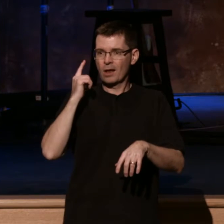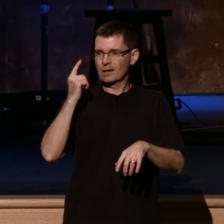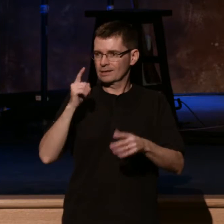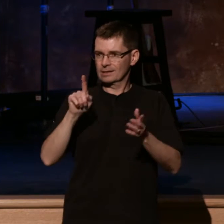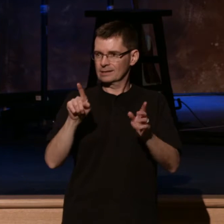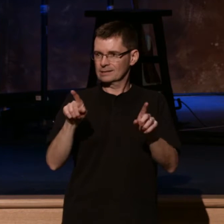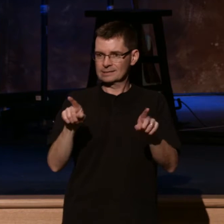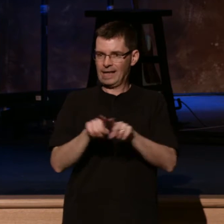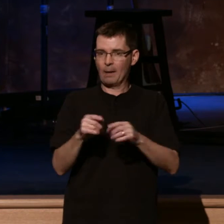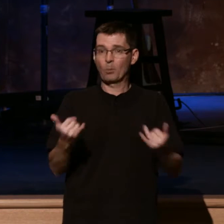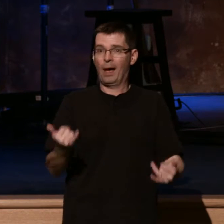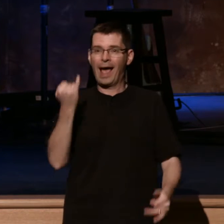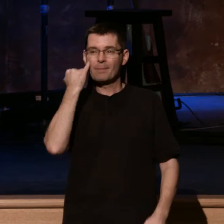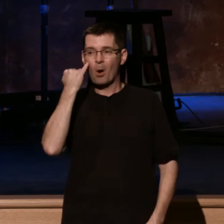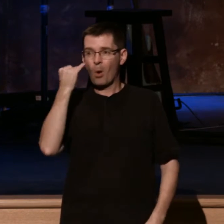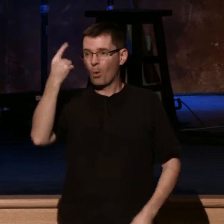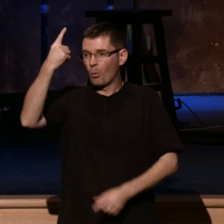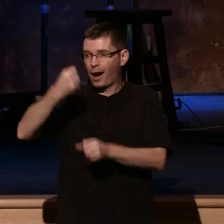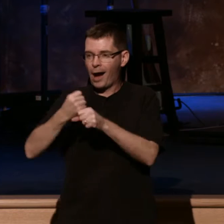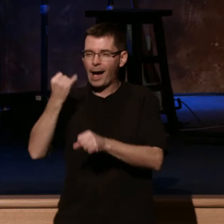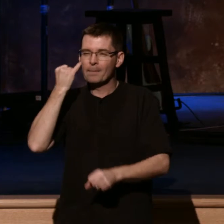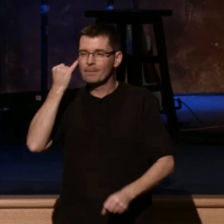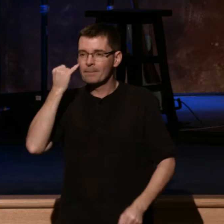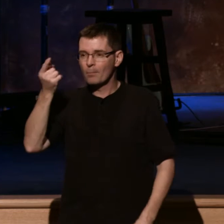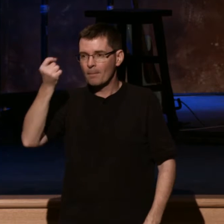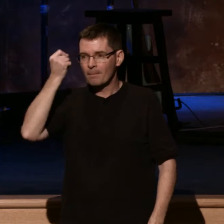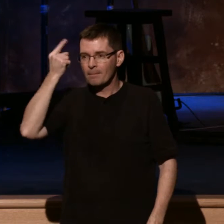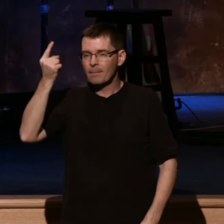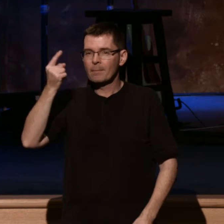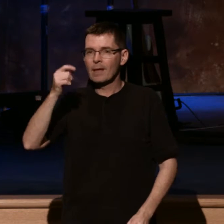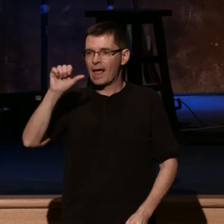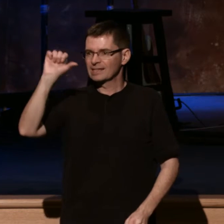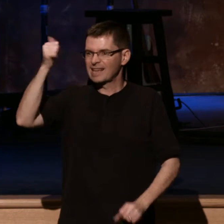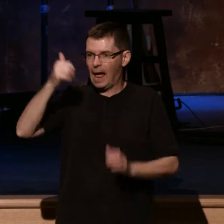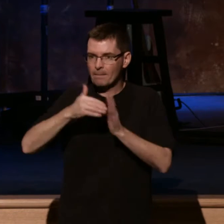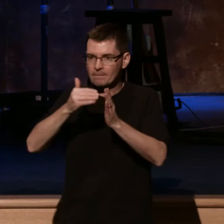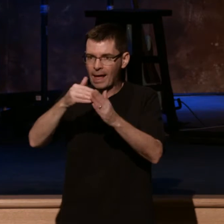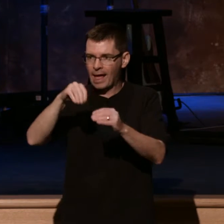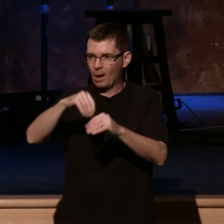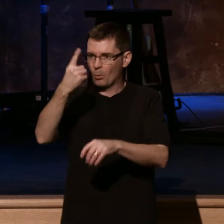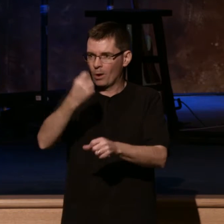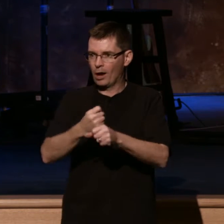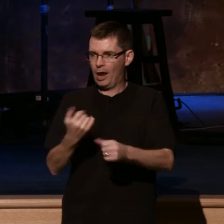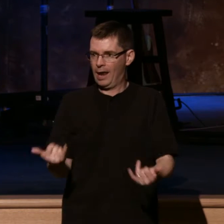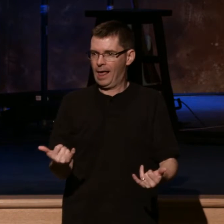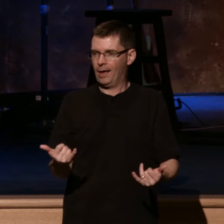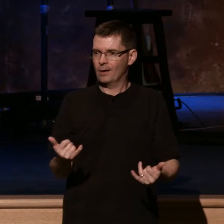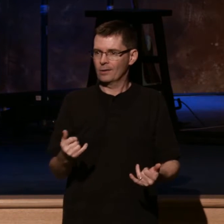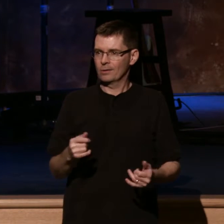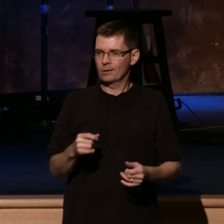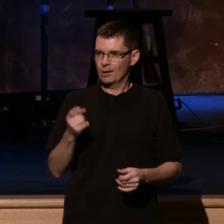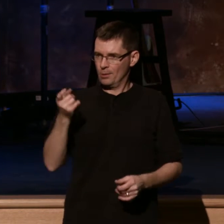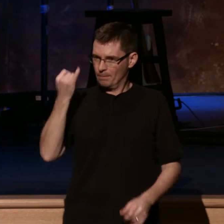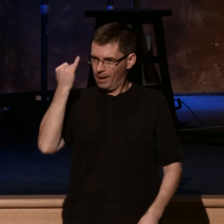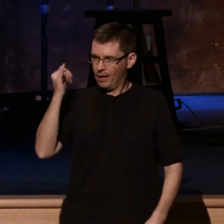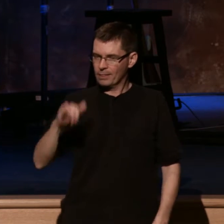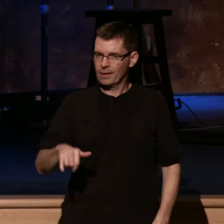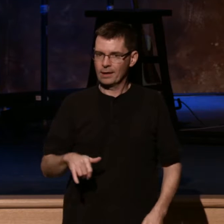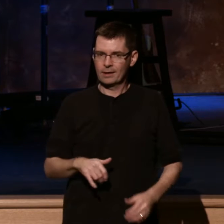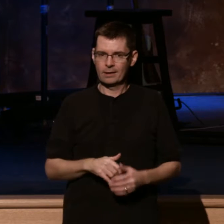Again, millions here in Canada. Imagine what God can do. Now, I got to tell you about one more and then we'll go on. I